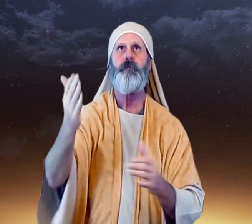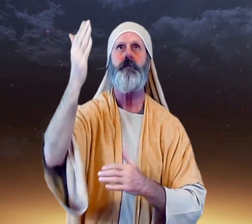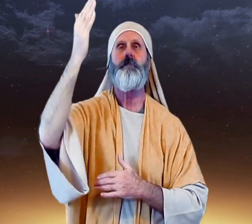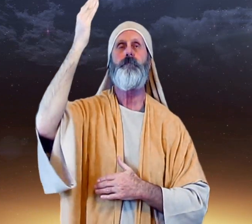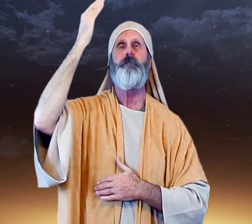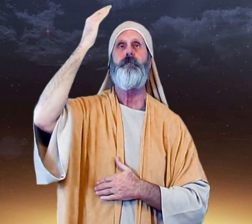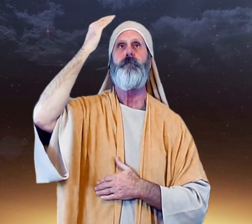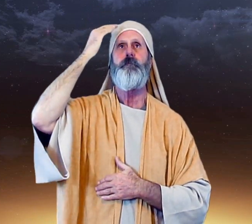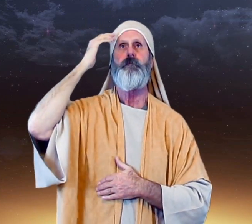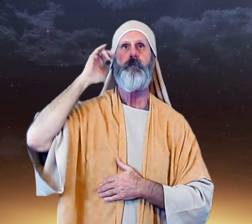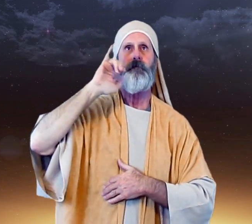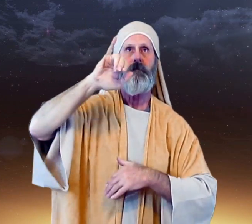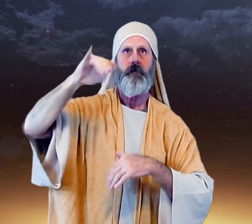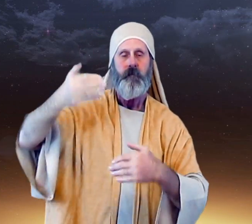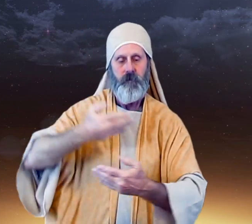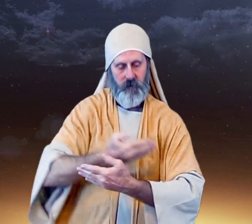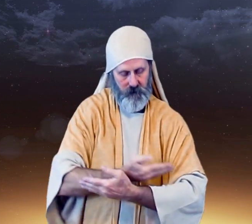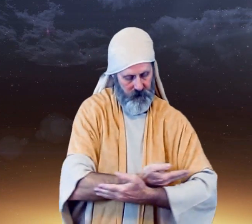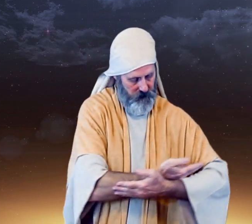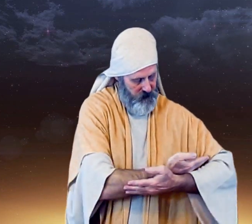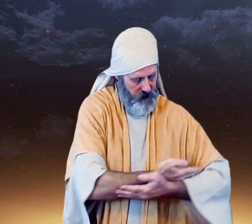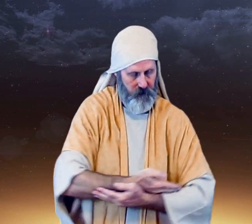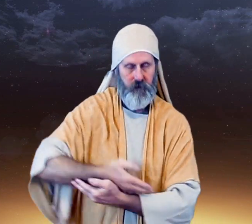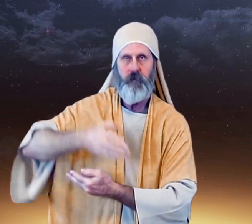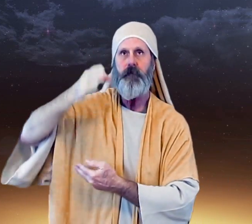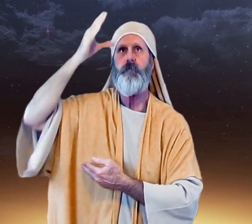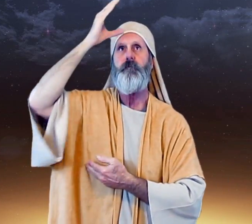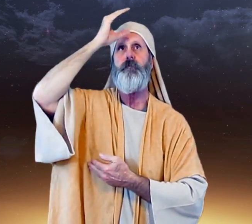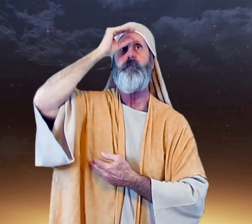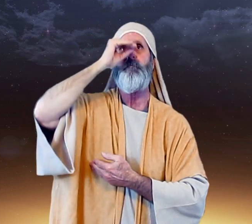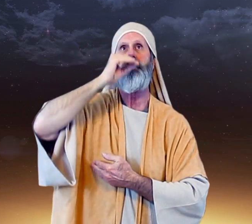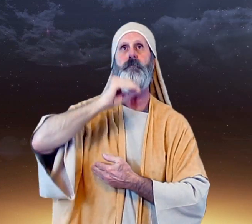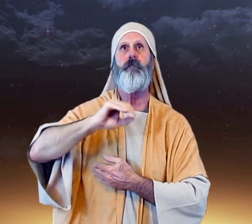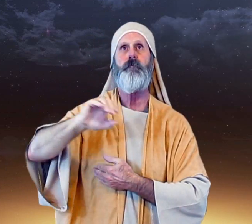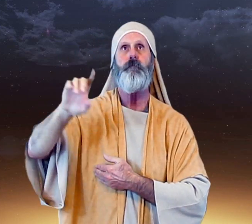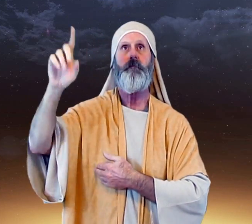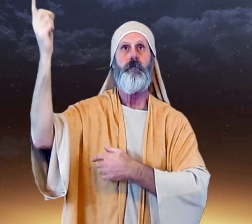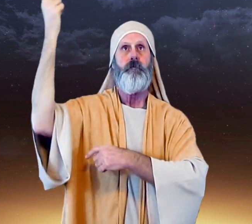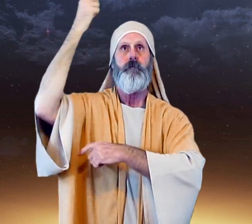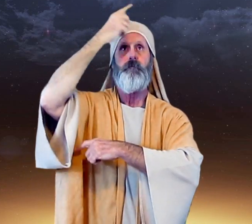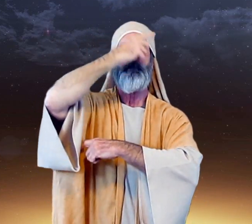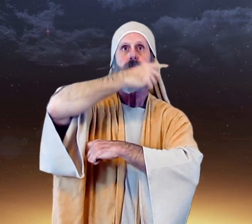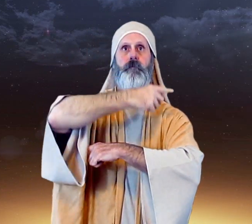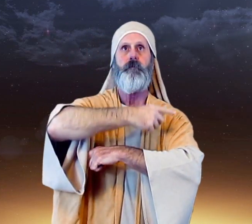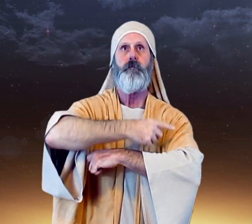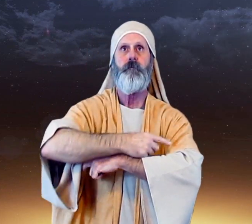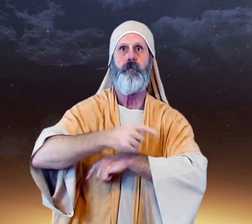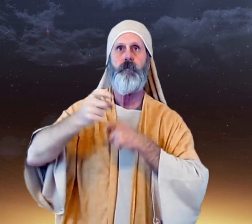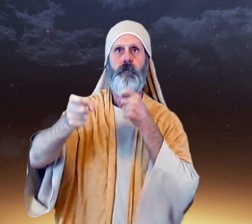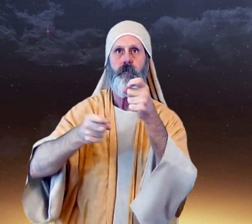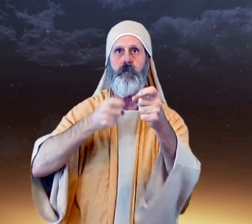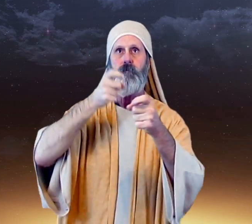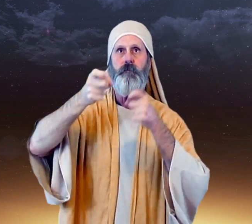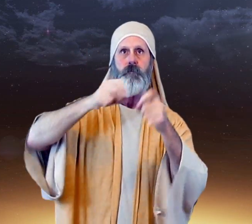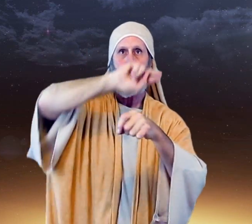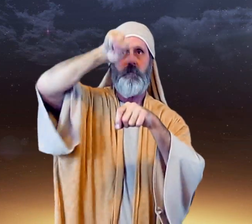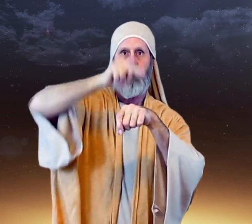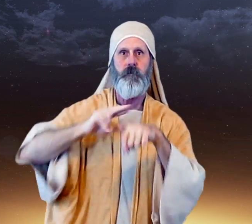know that your baby boy will one day rule the